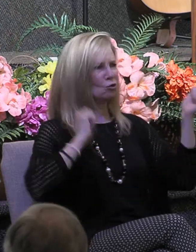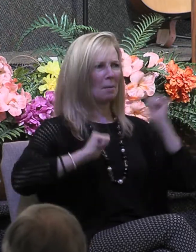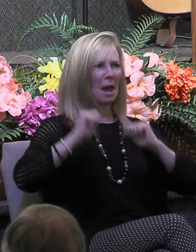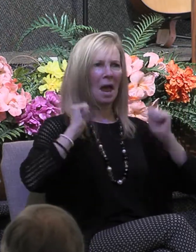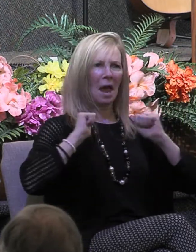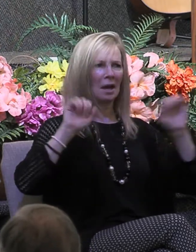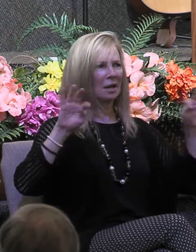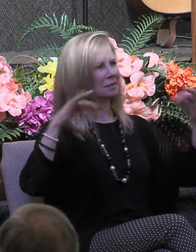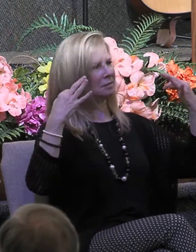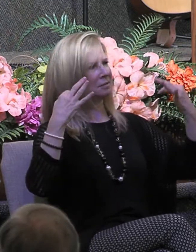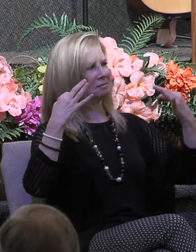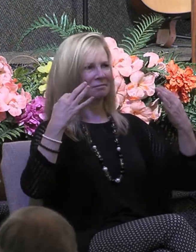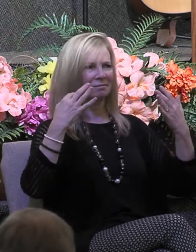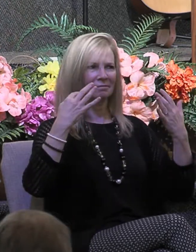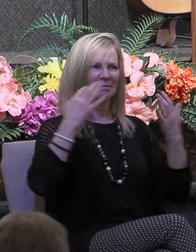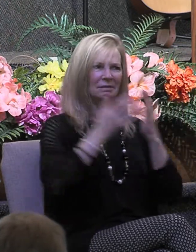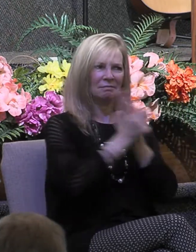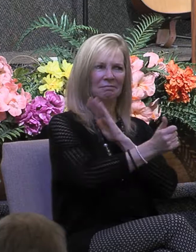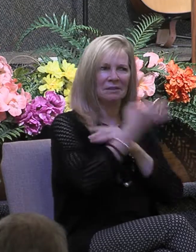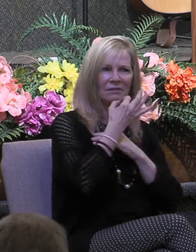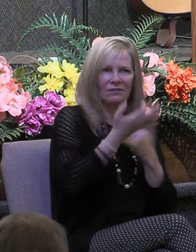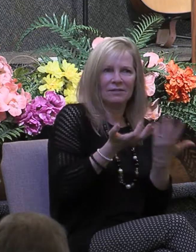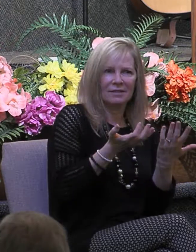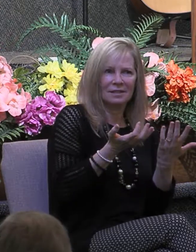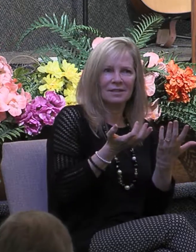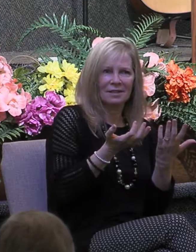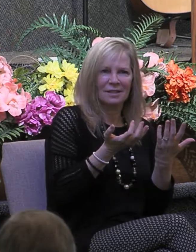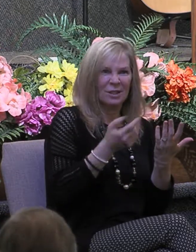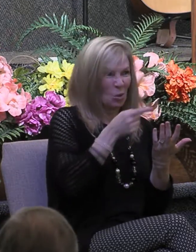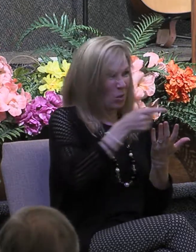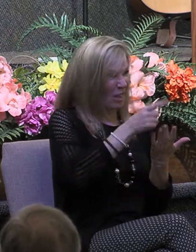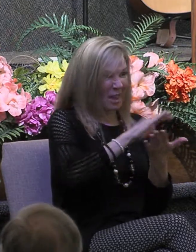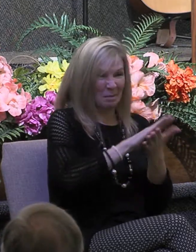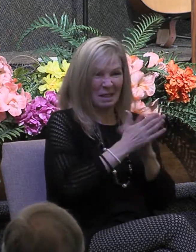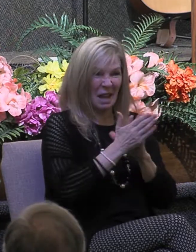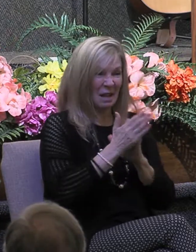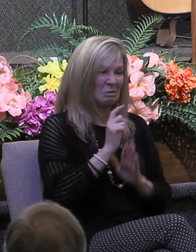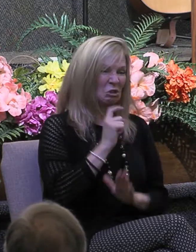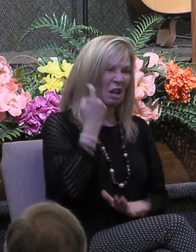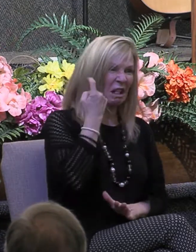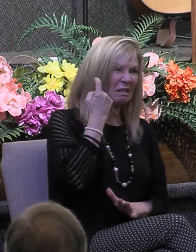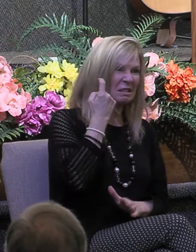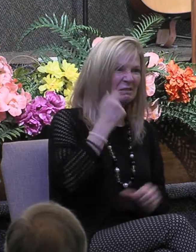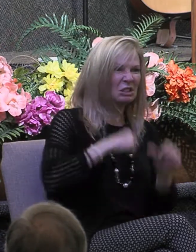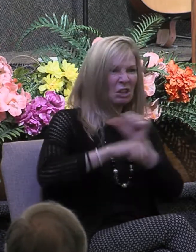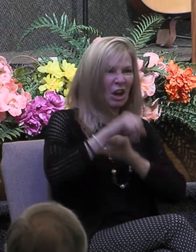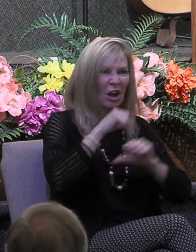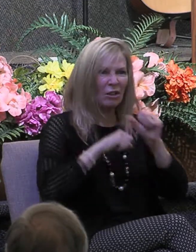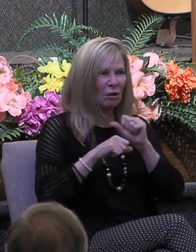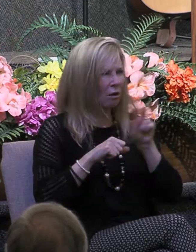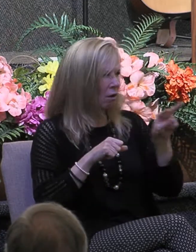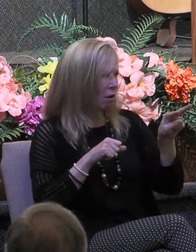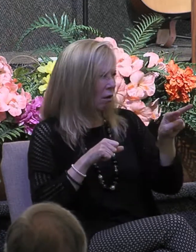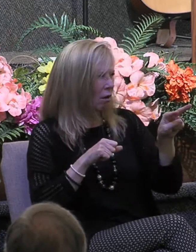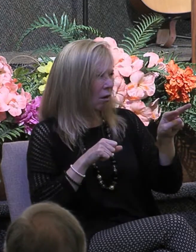high-profile gifts. And in the process, they became jealous and envious of those who had more